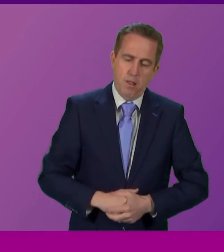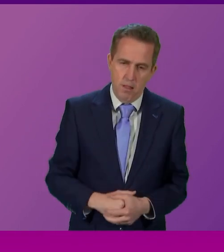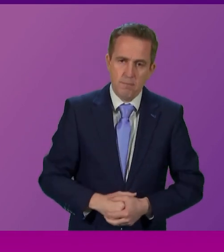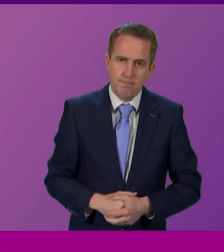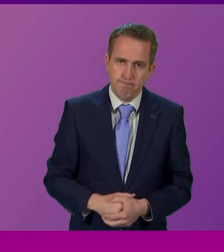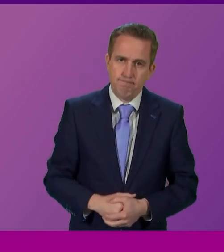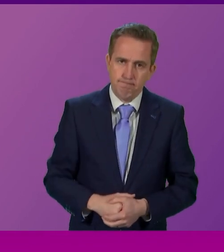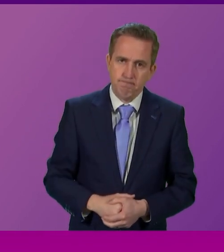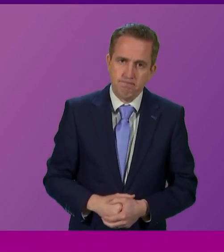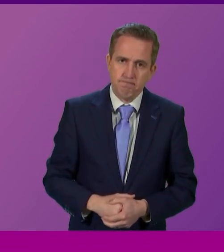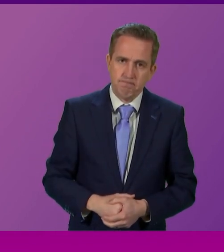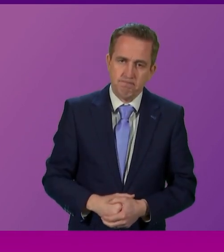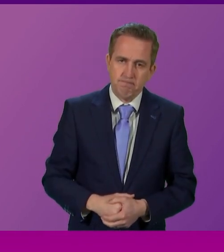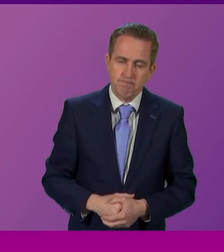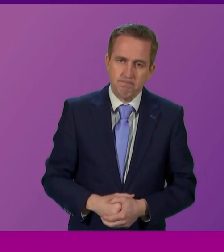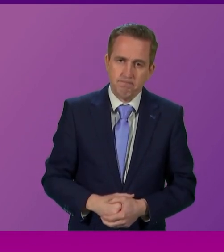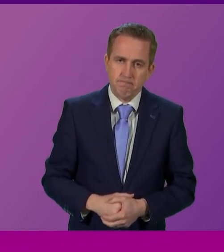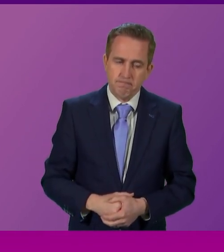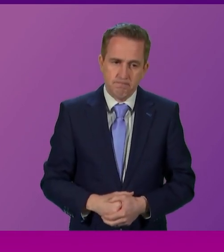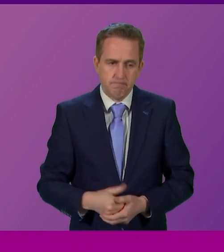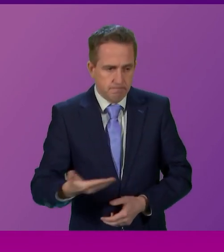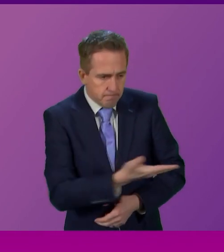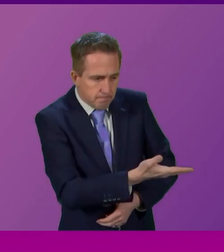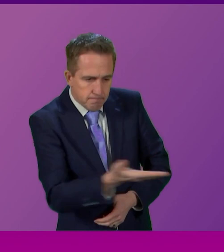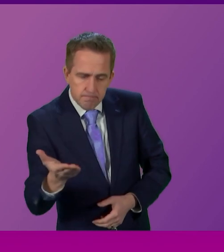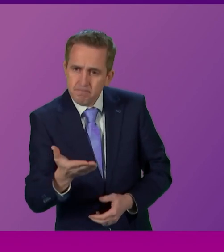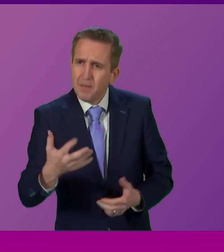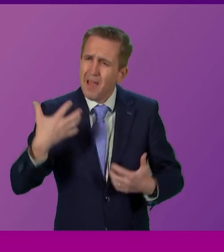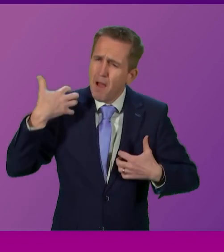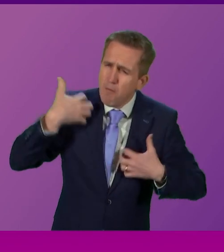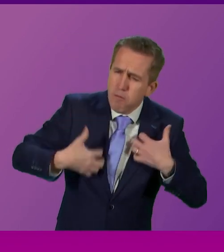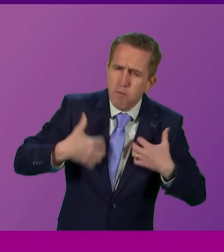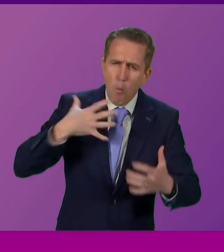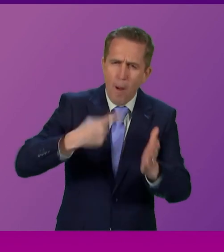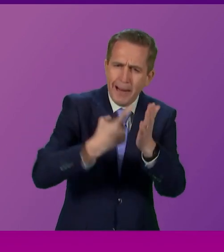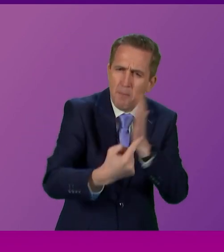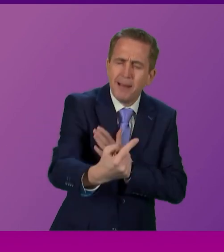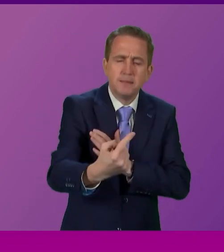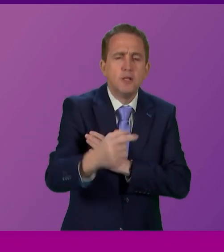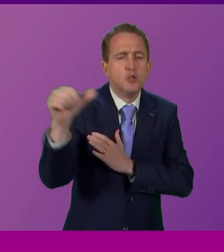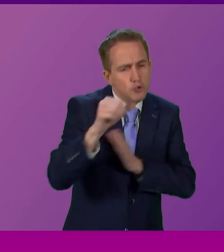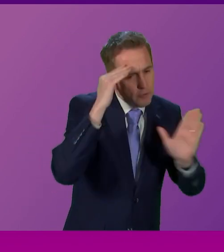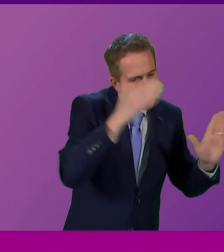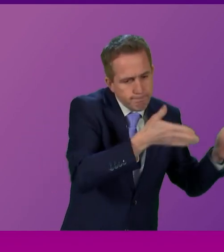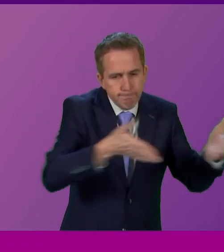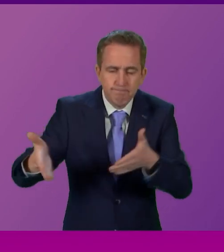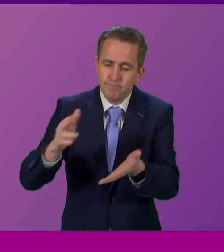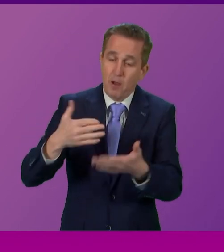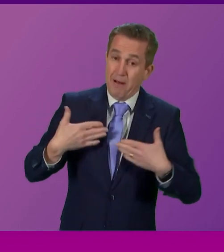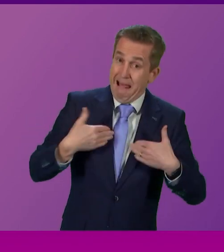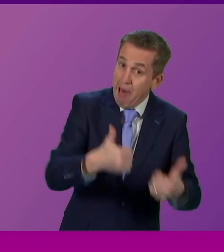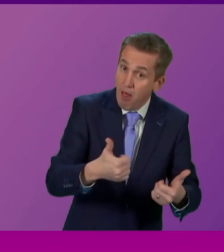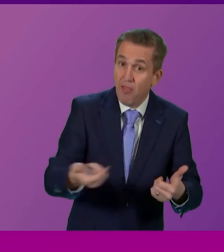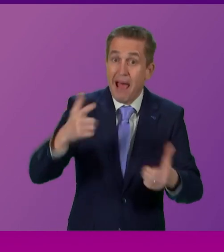If the passion and energy expended today was concentrated instead on health education, we would be